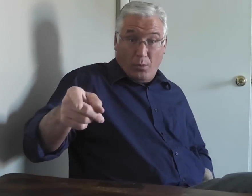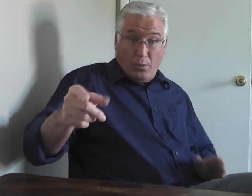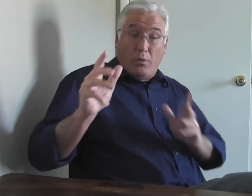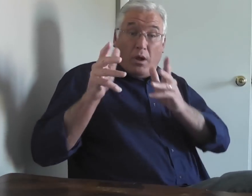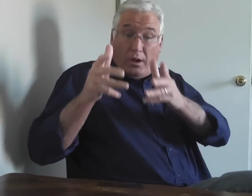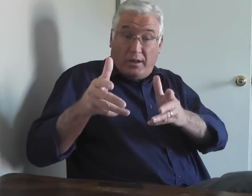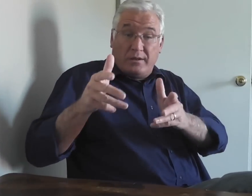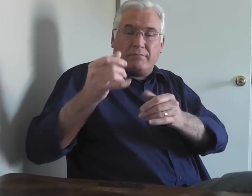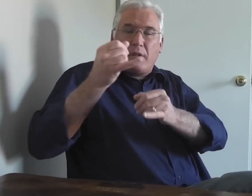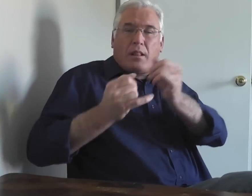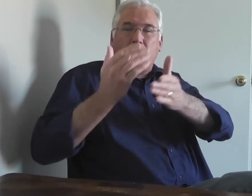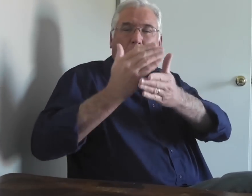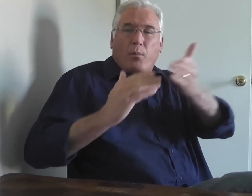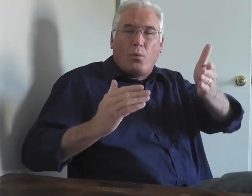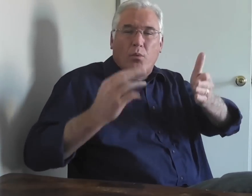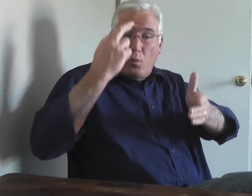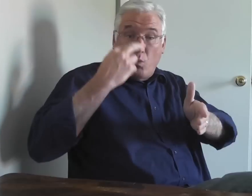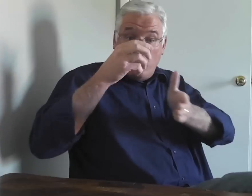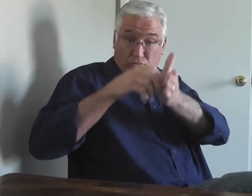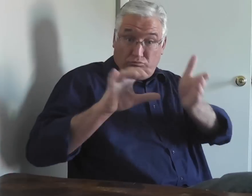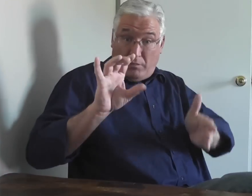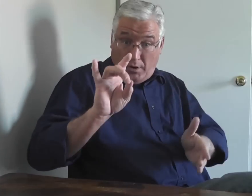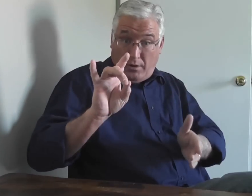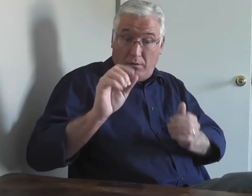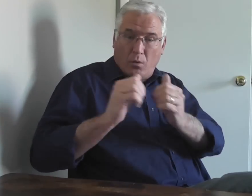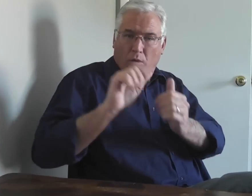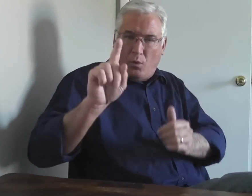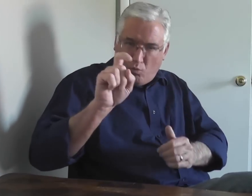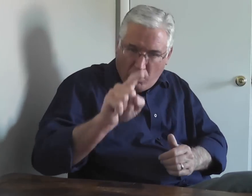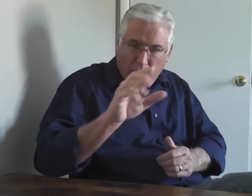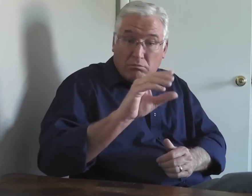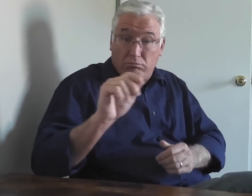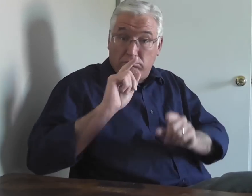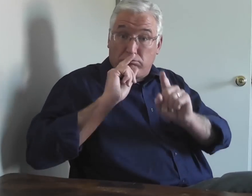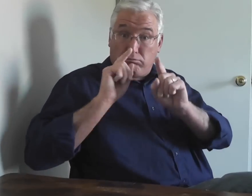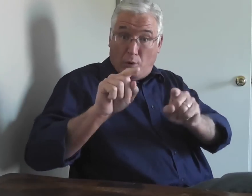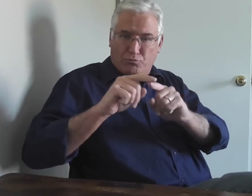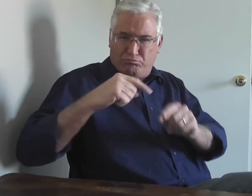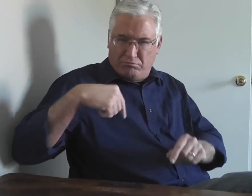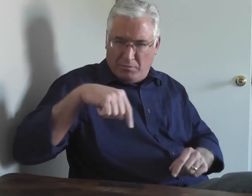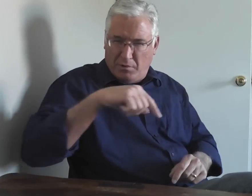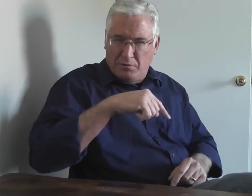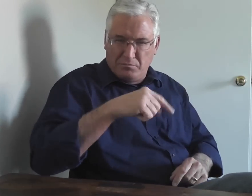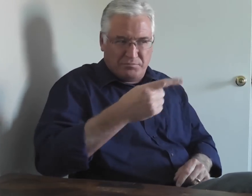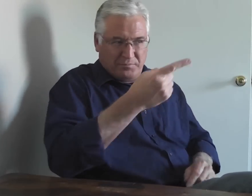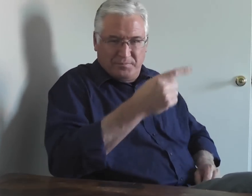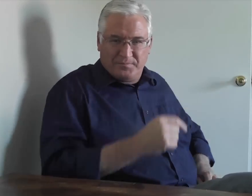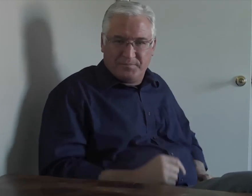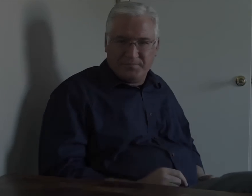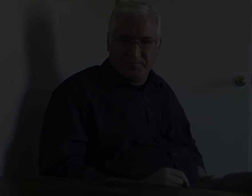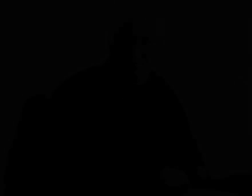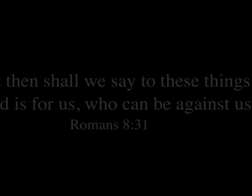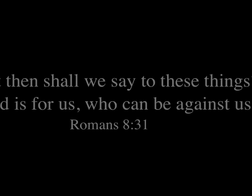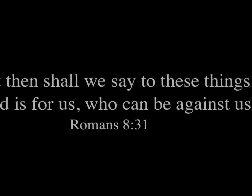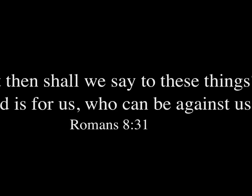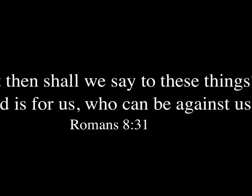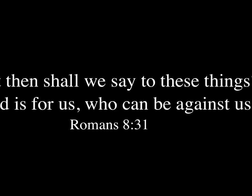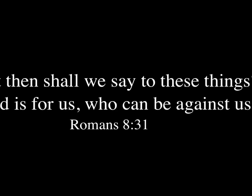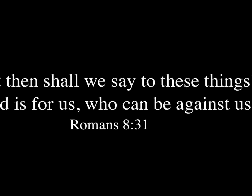Paul, he's leaving the last part of Romans chapter 8 with questions and answers for us. What then shall we say